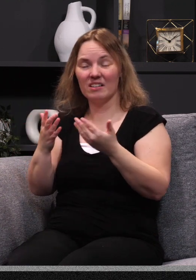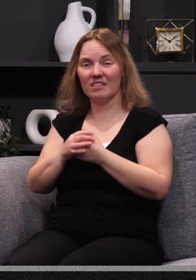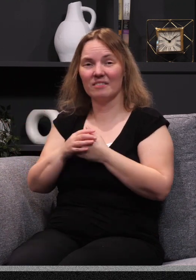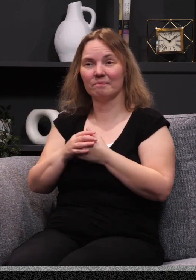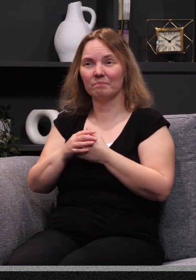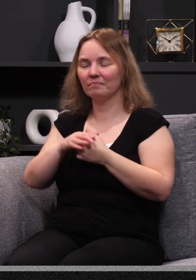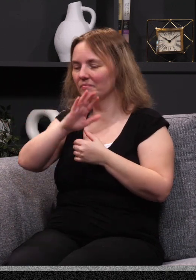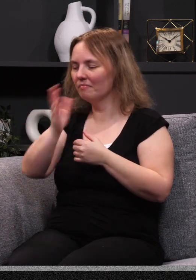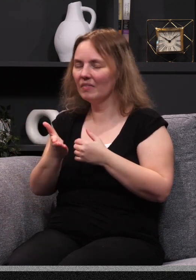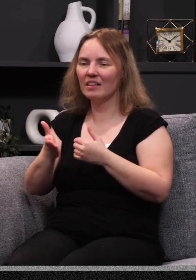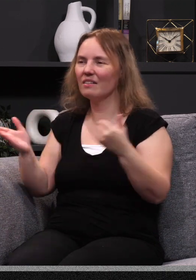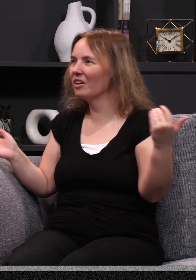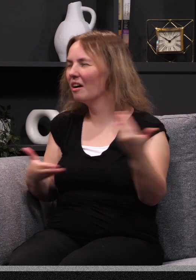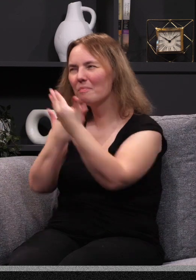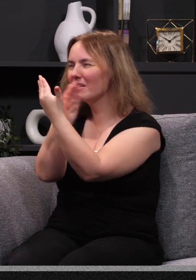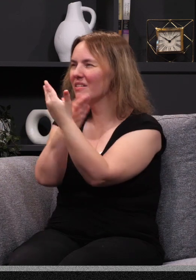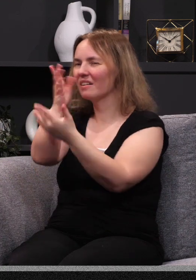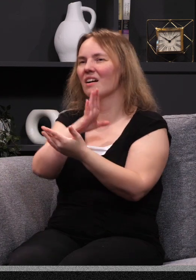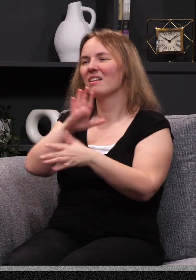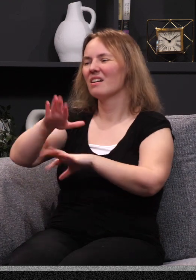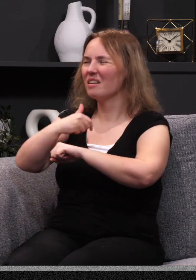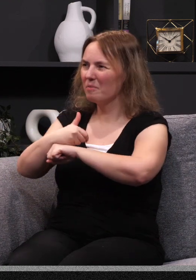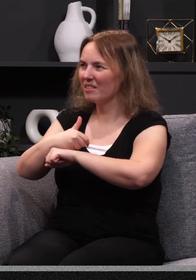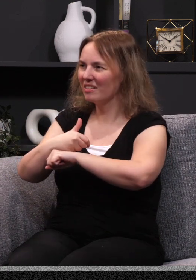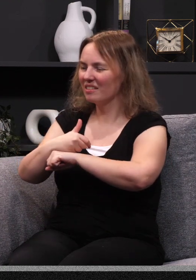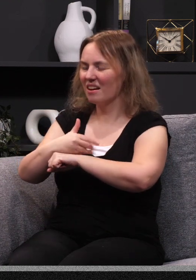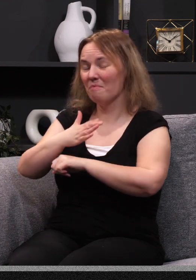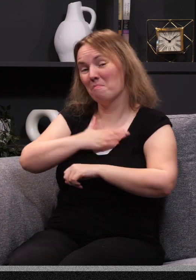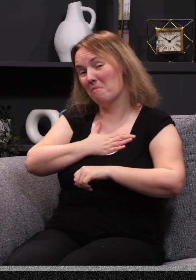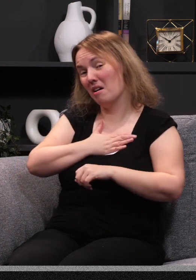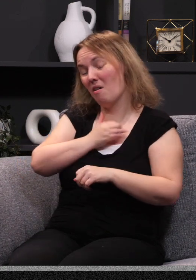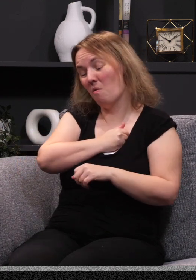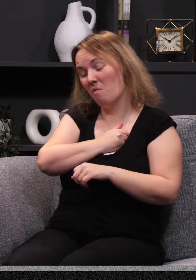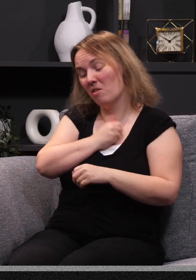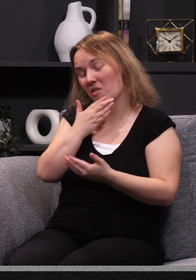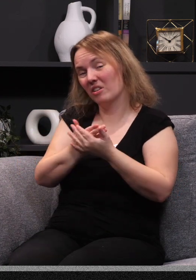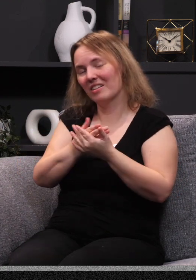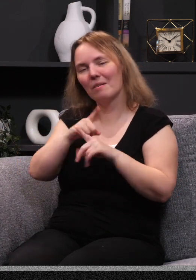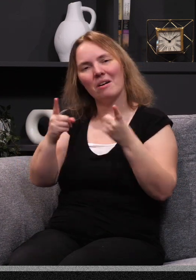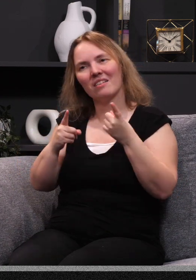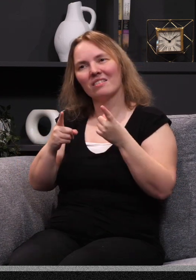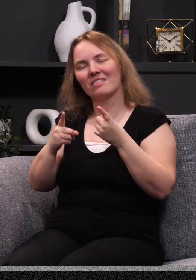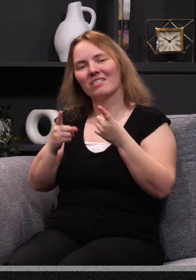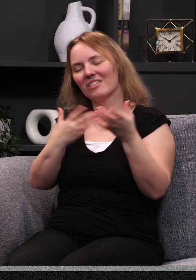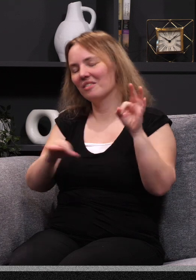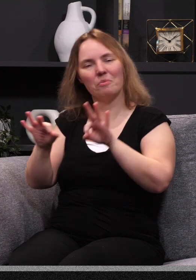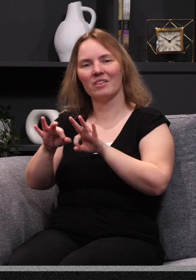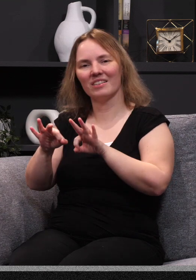need, wherever we find ourselves, whatever it is, never appeal to God on the basis of your own goodness. But just as